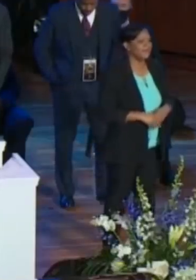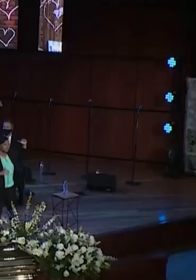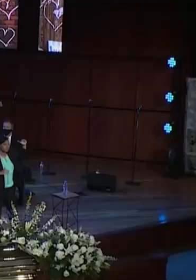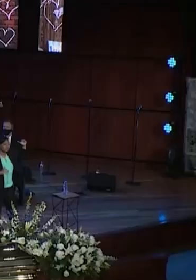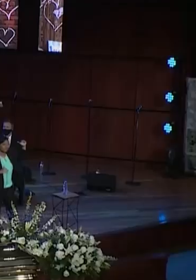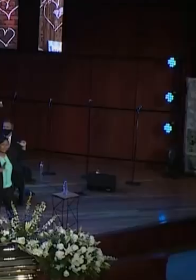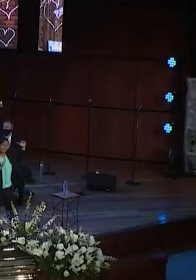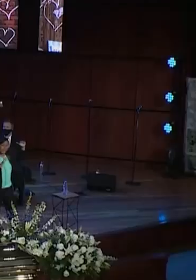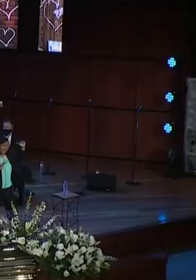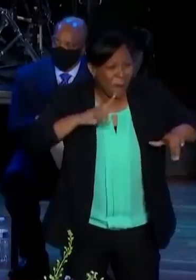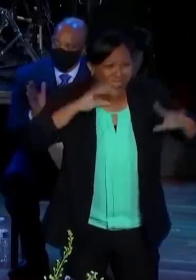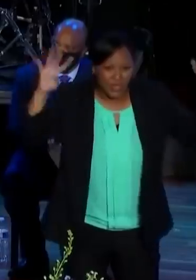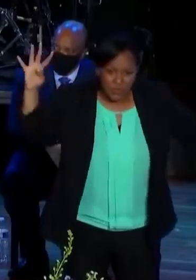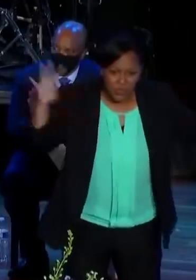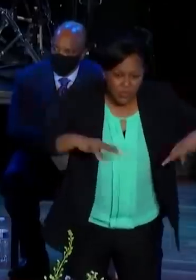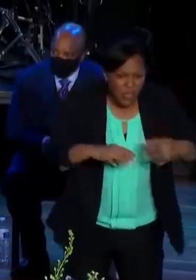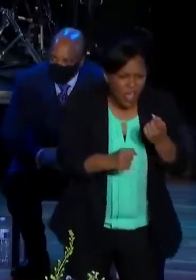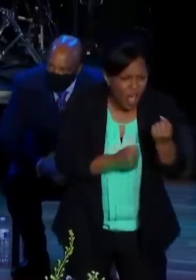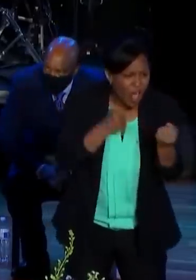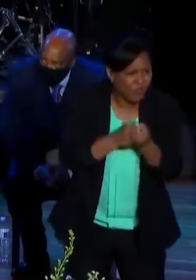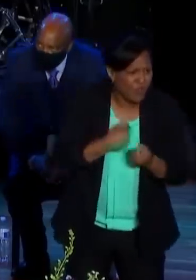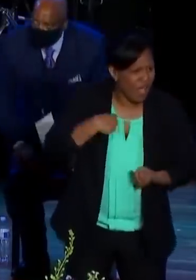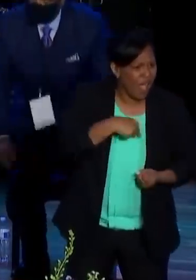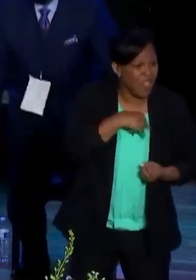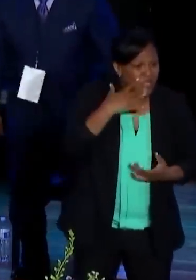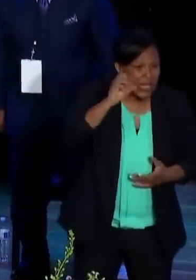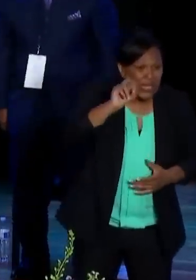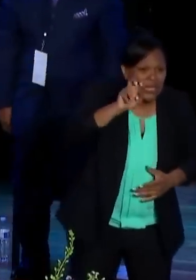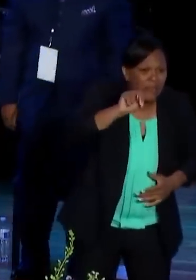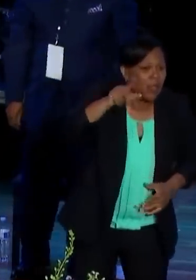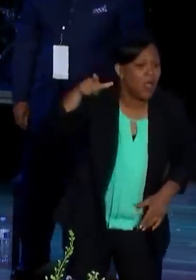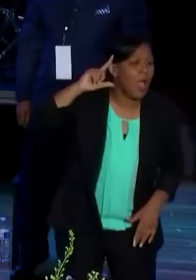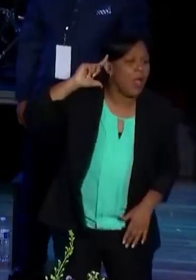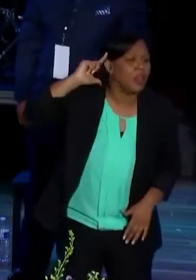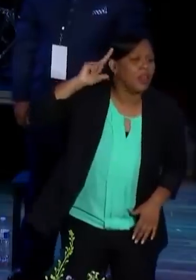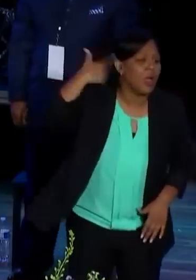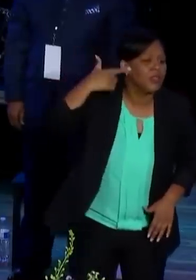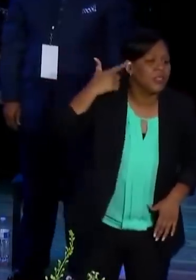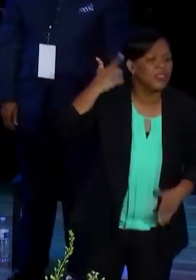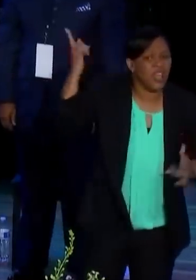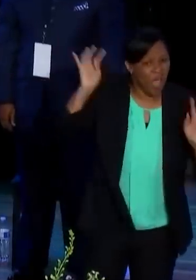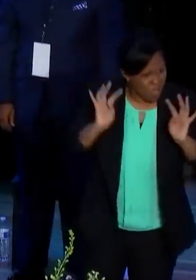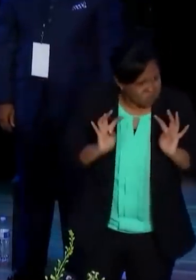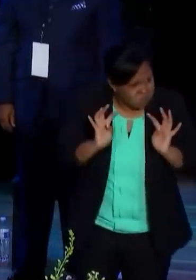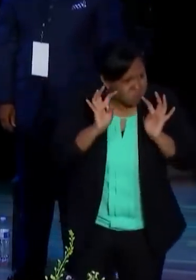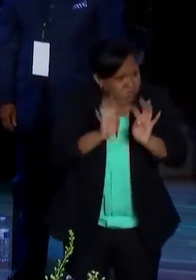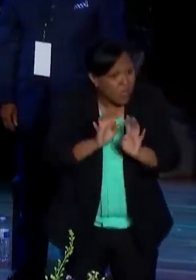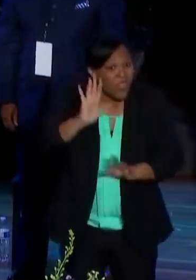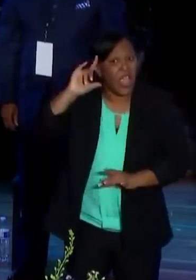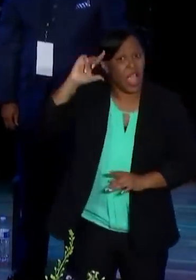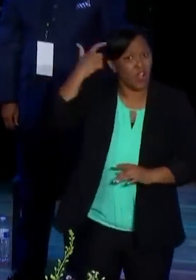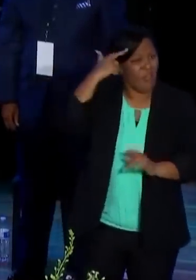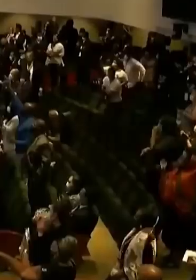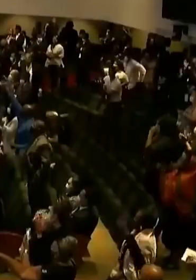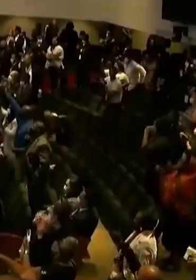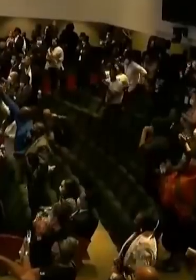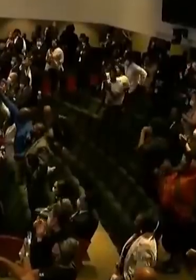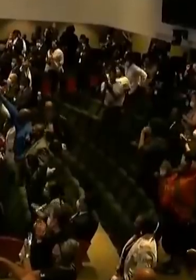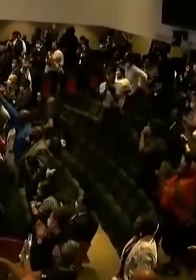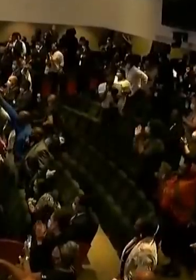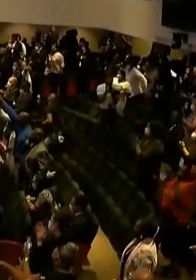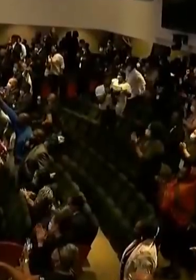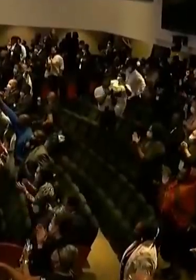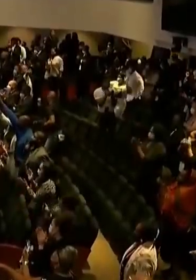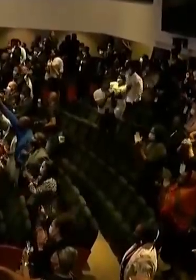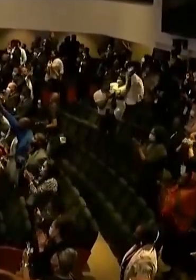Sharpton announced he's joining with the families of people killed by police to organize a march on Washington on August 28, the